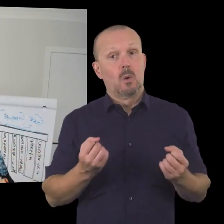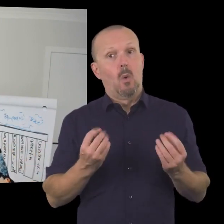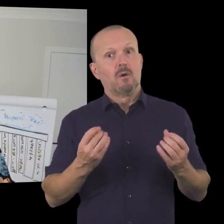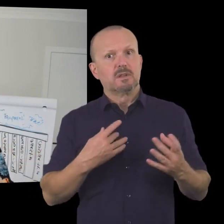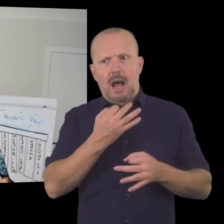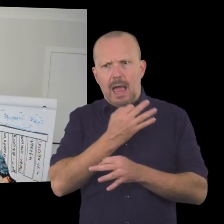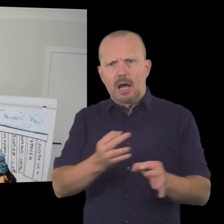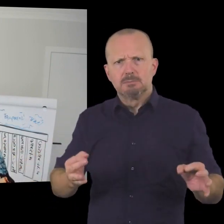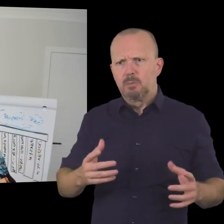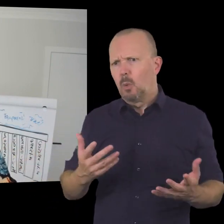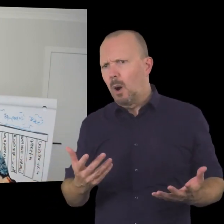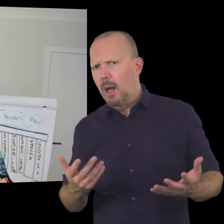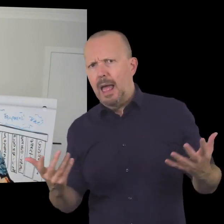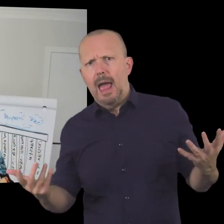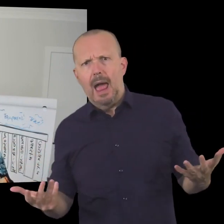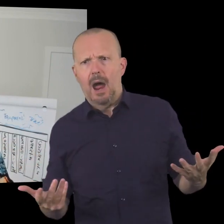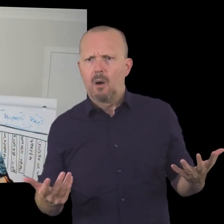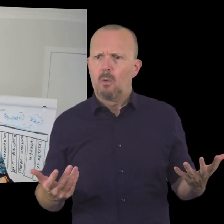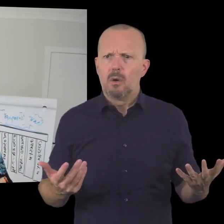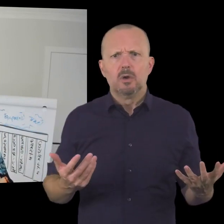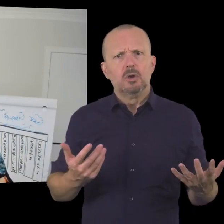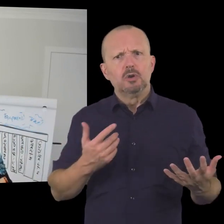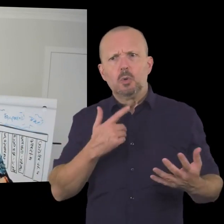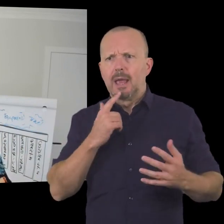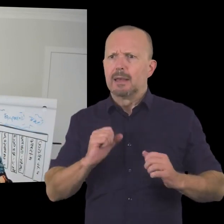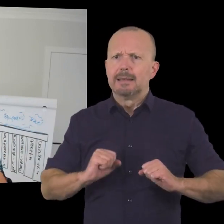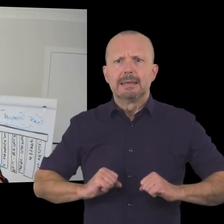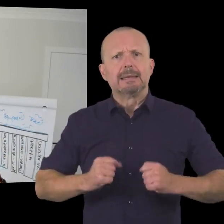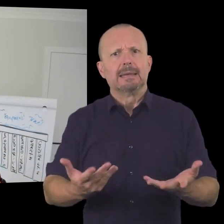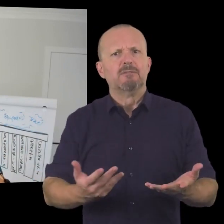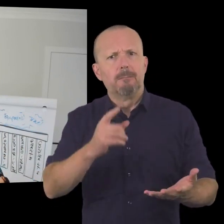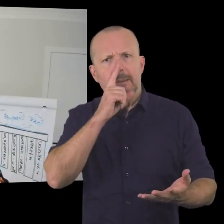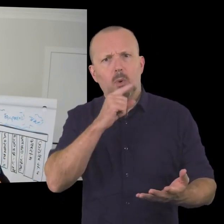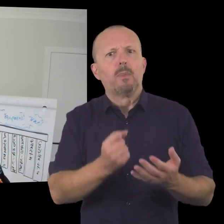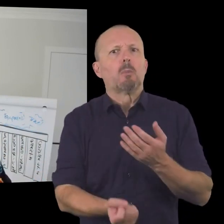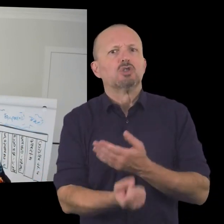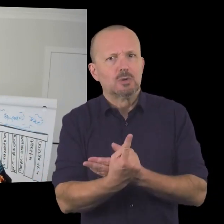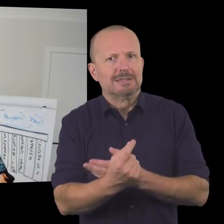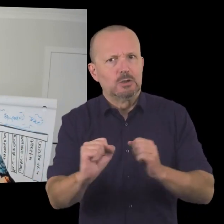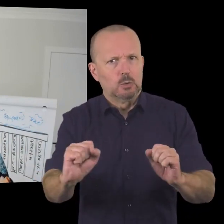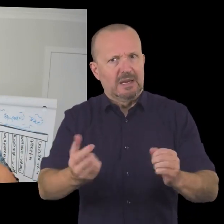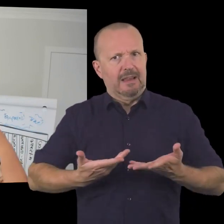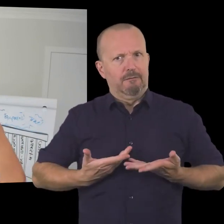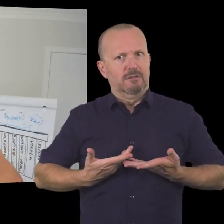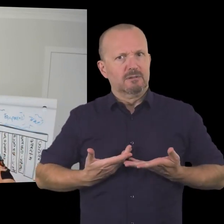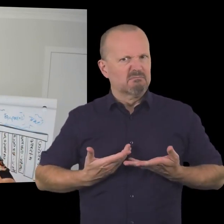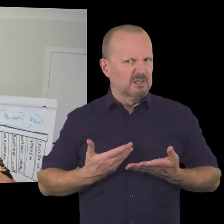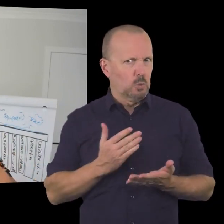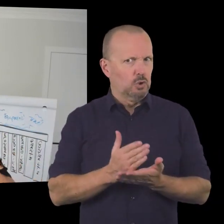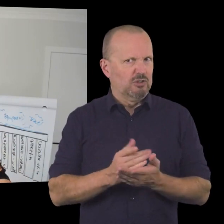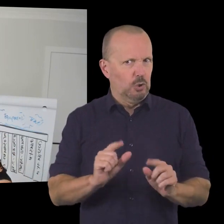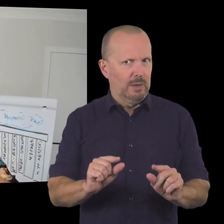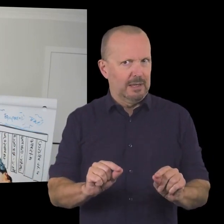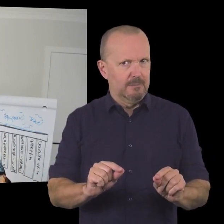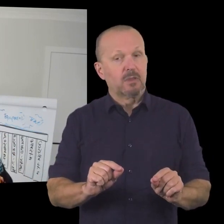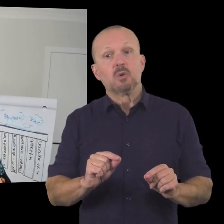you know what are all the ways that you can give uh people the opportunity to give because that's what you're doing you're giving people the opportunity